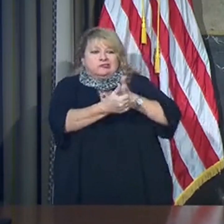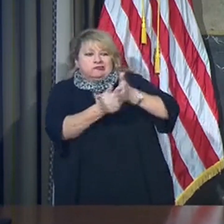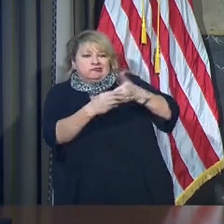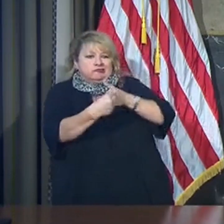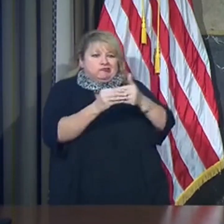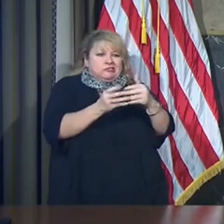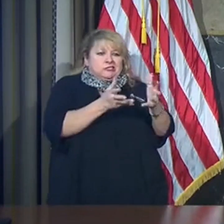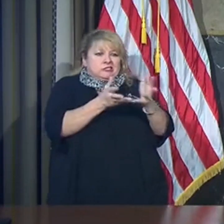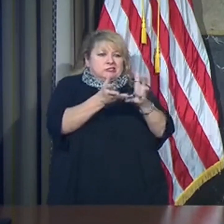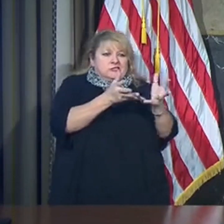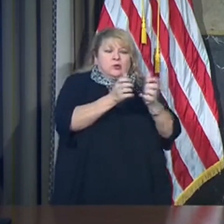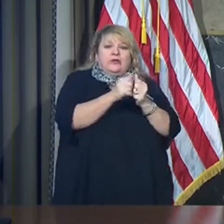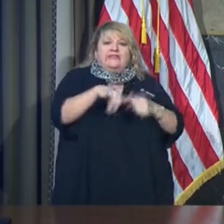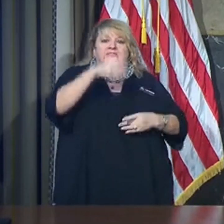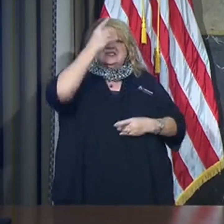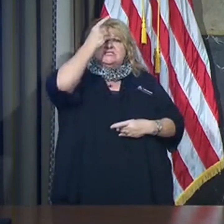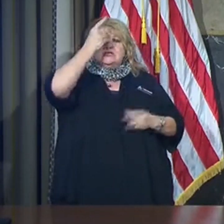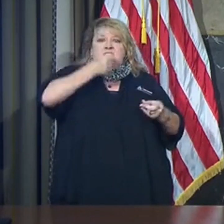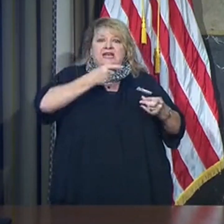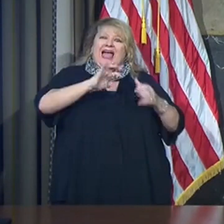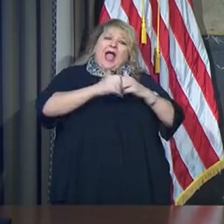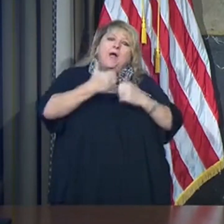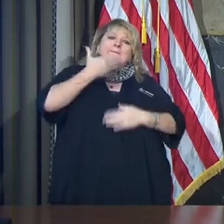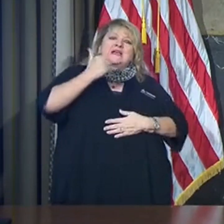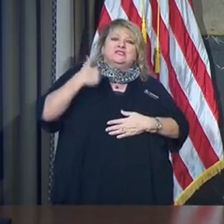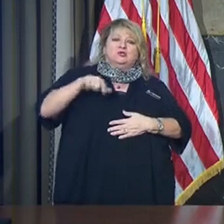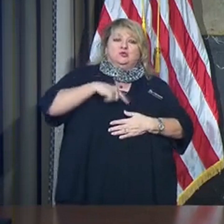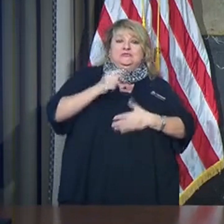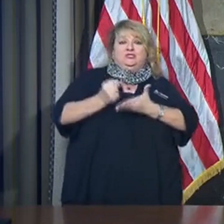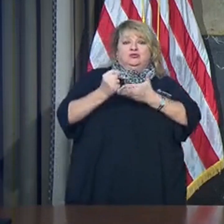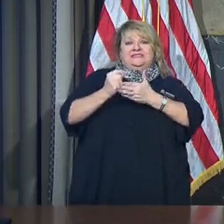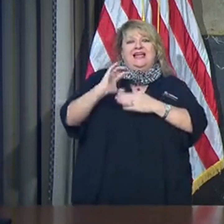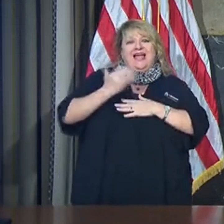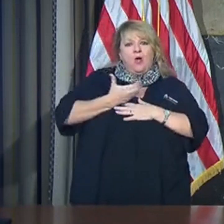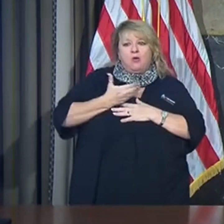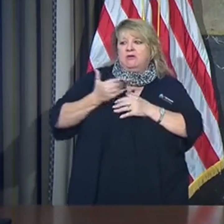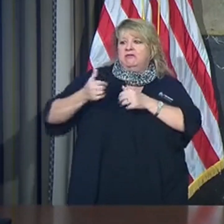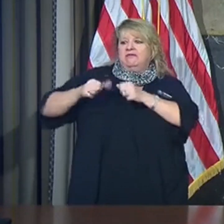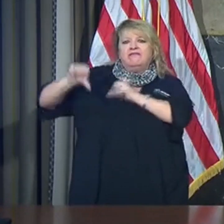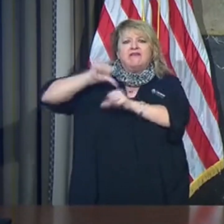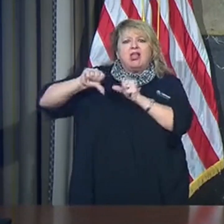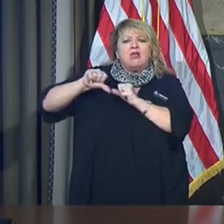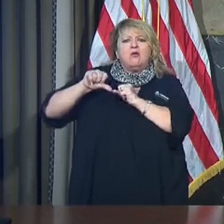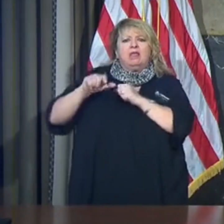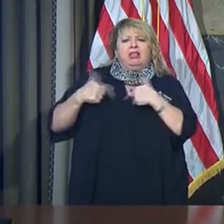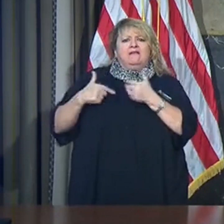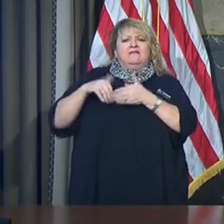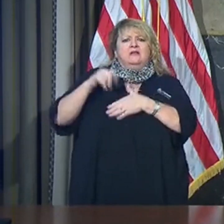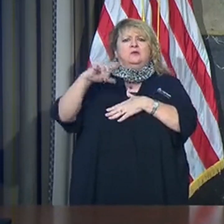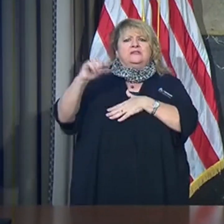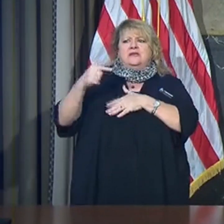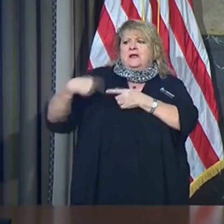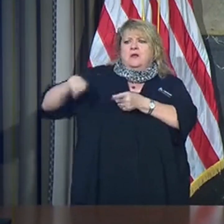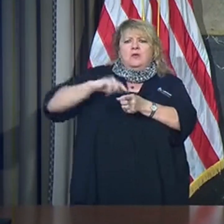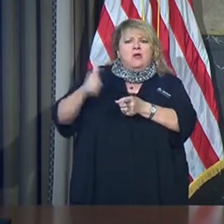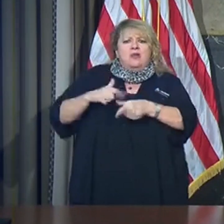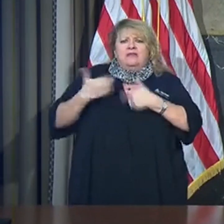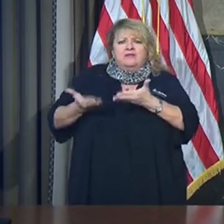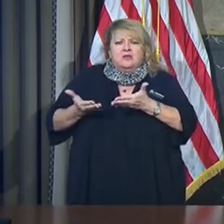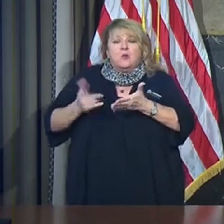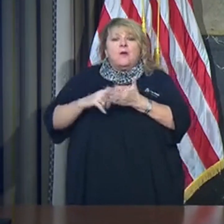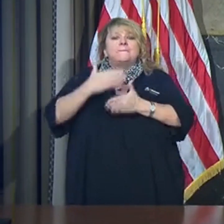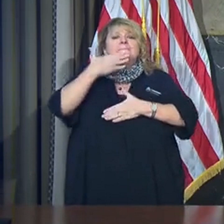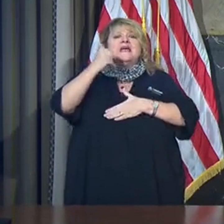country to try to decipher how best to treat our fellow citizens, to have conversations about what best practice is,